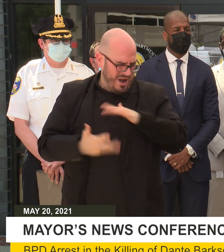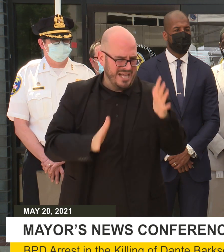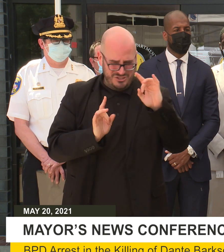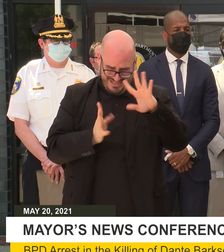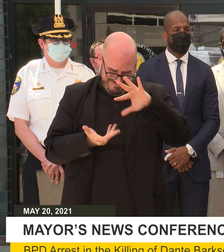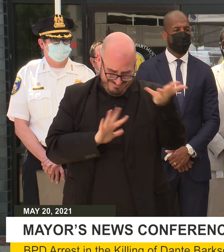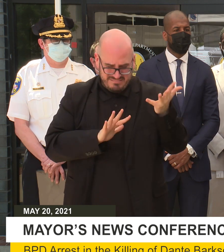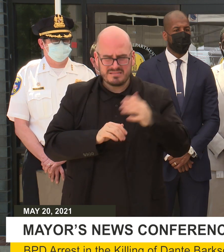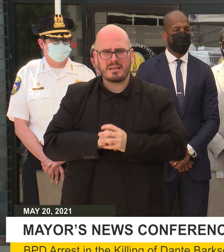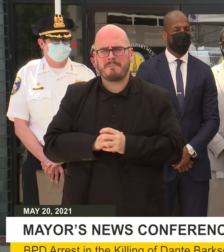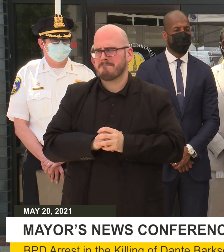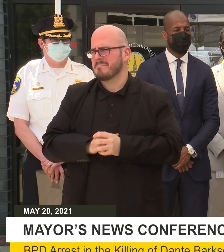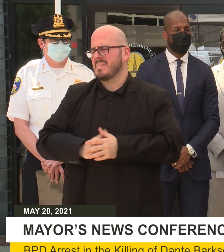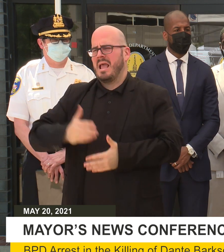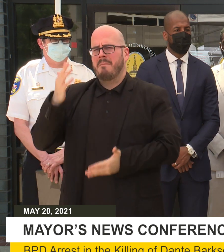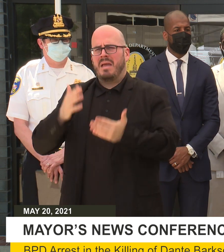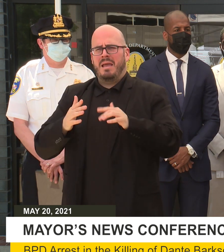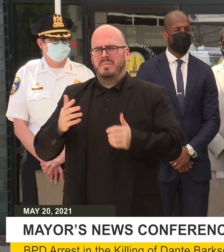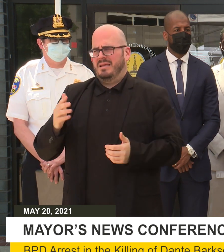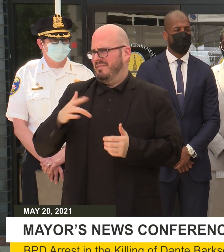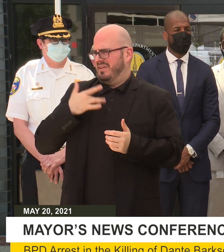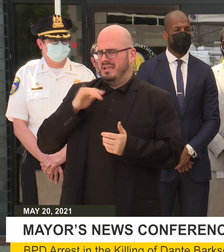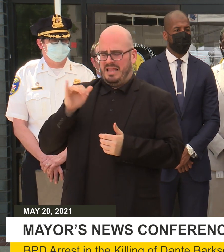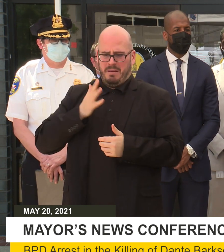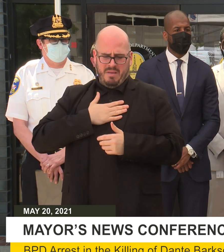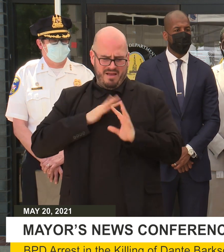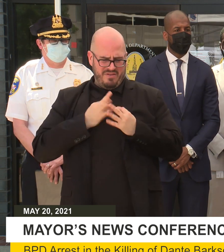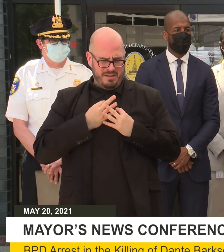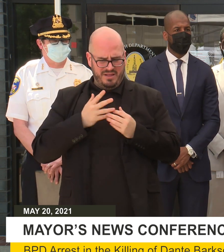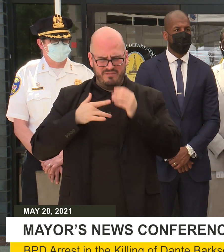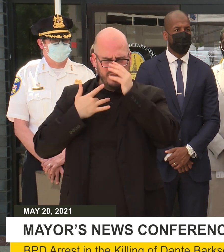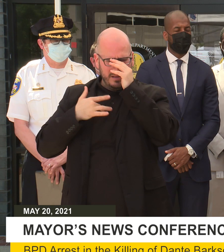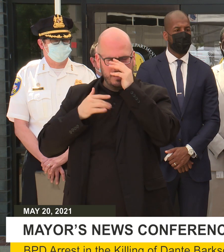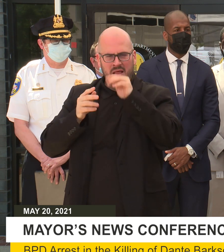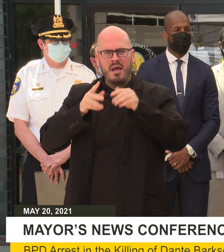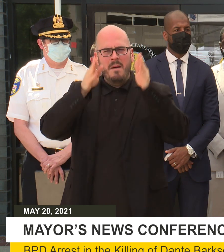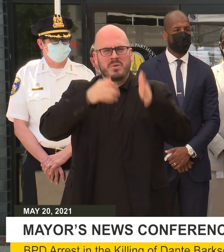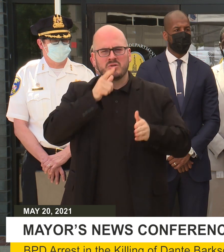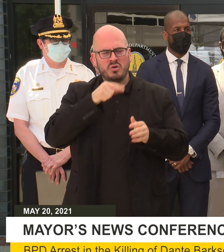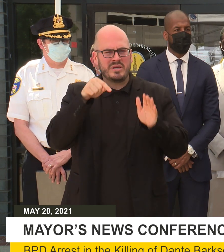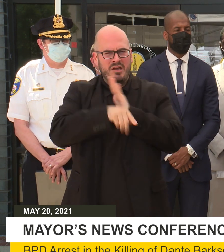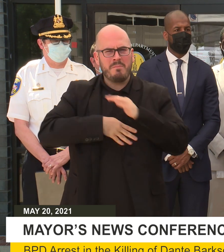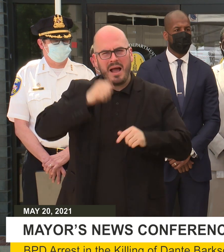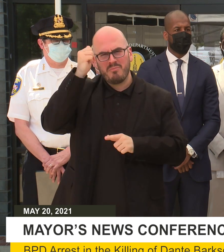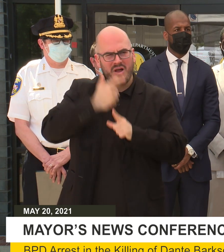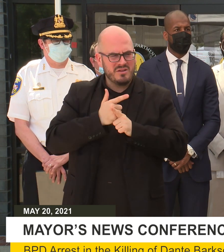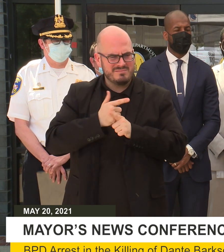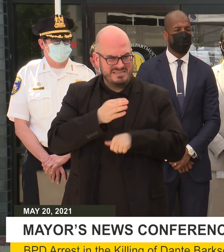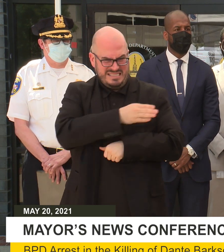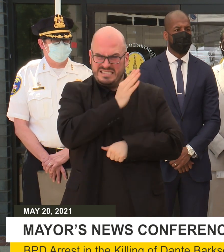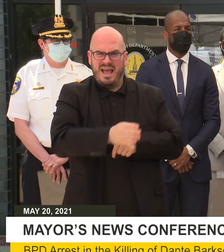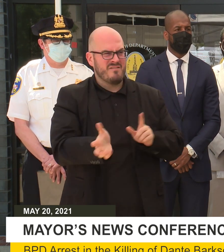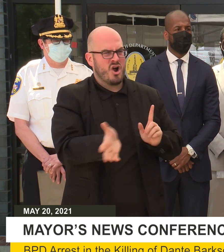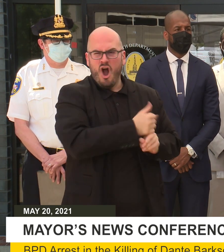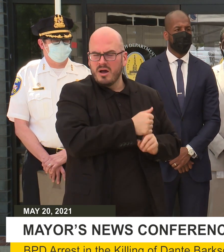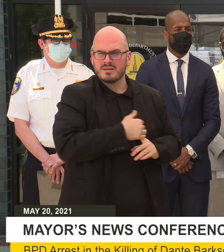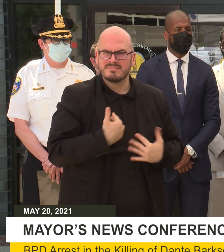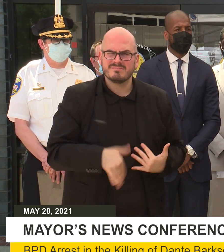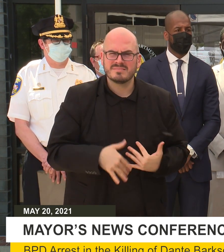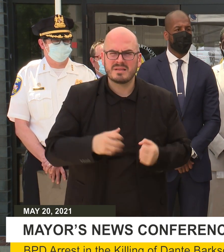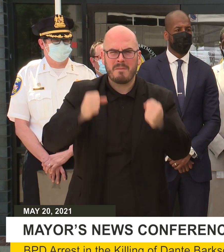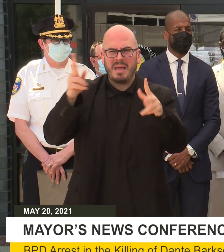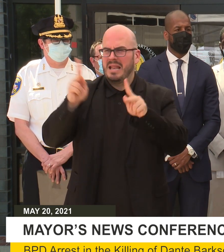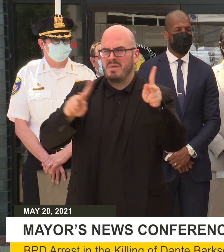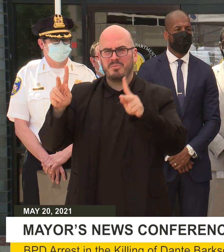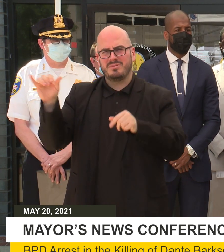people who may be feeling like, like my family, the person who killed my brother was never caught. Right? So there are many people like